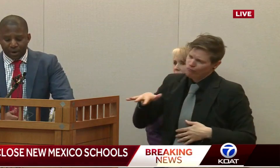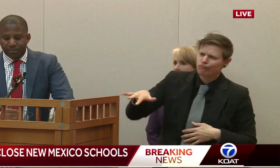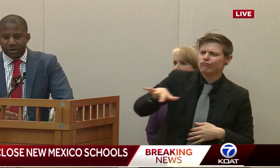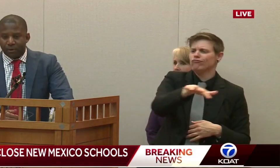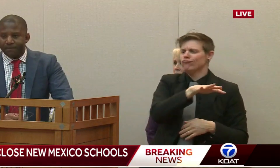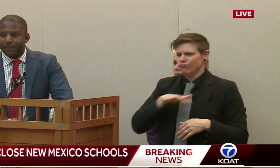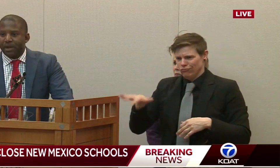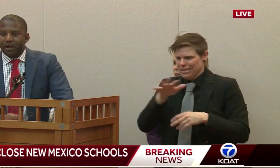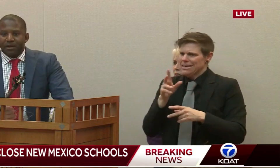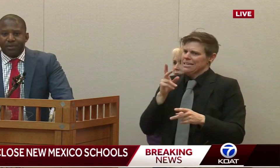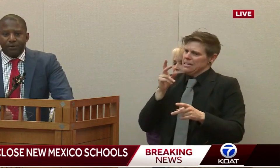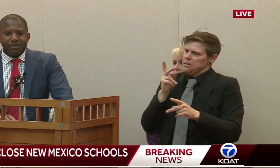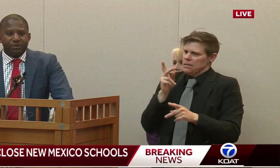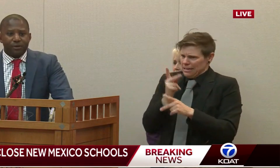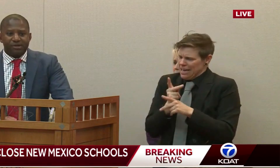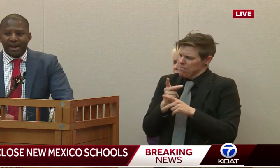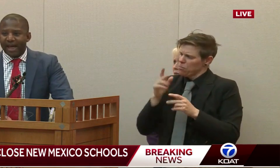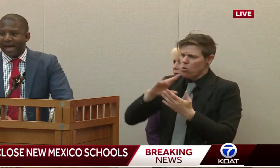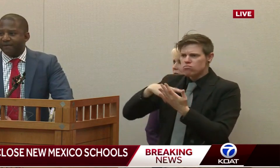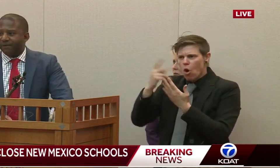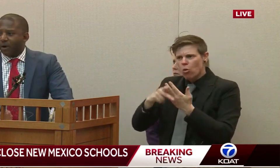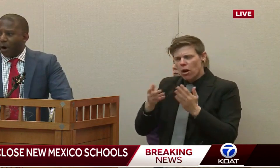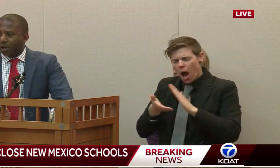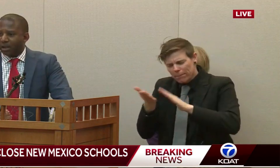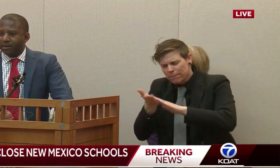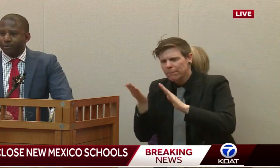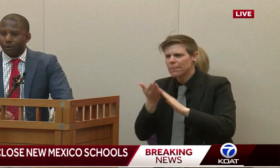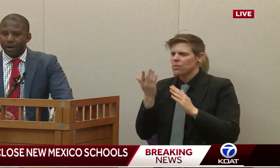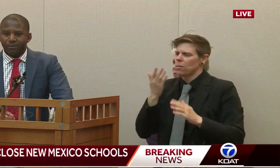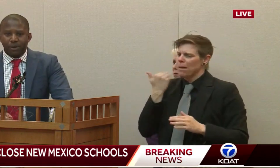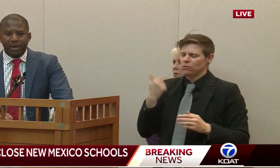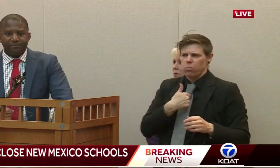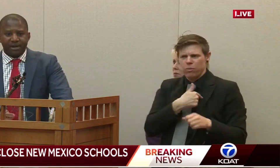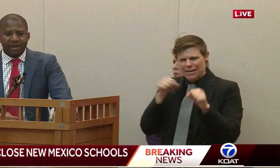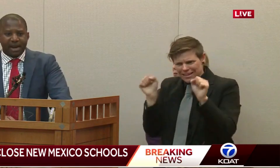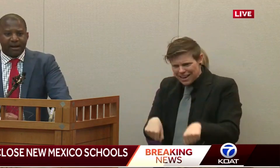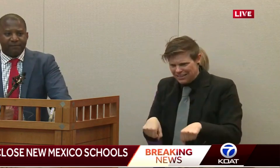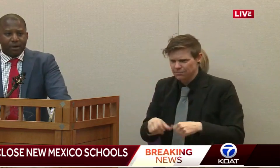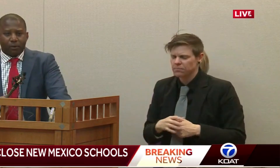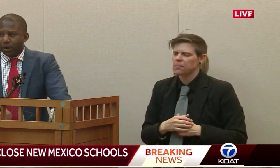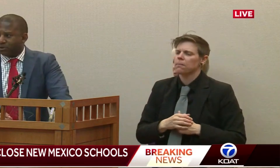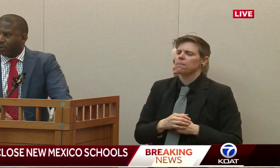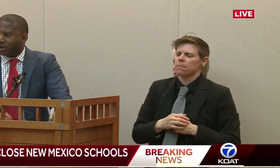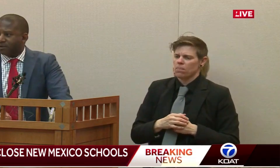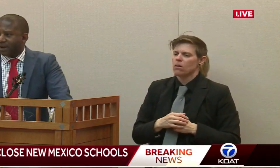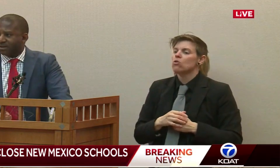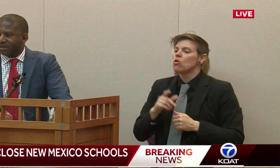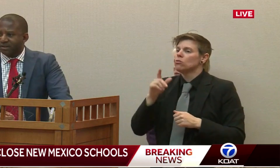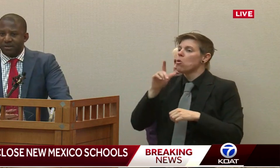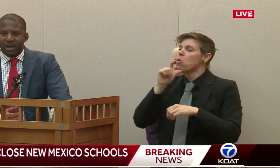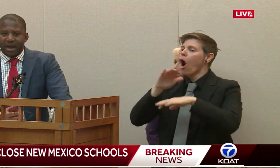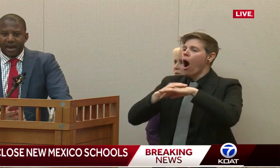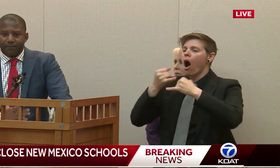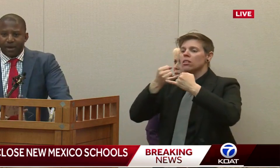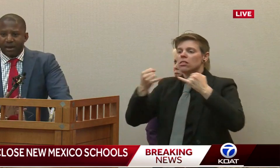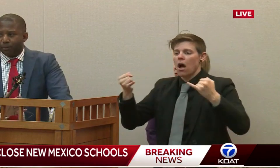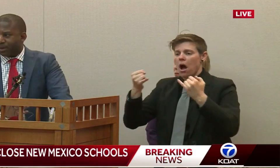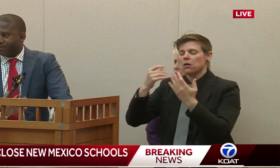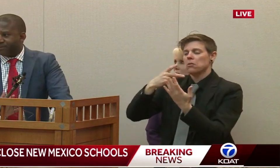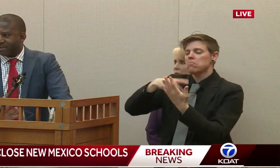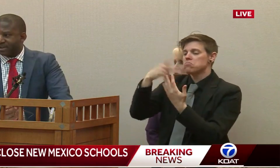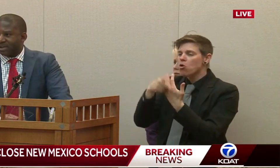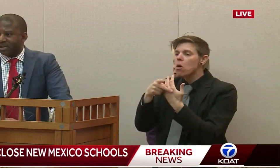important programs going. Those districts that have online programs, we know we have many that have one to one devices and